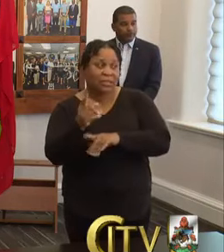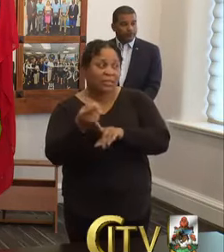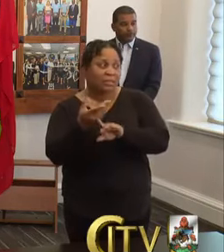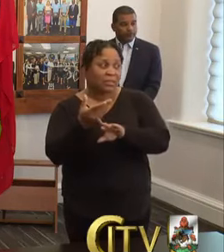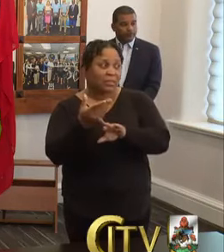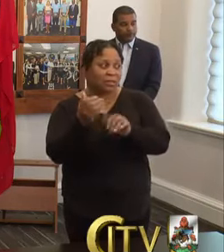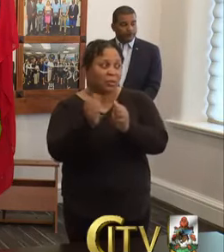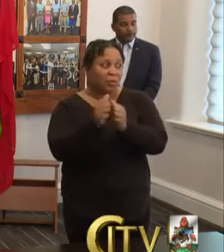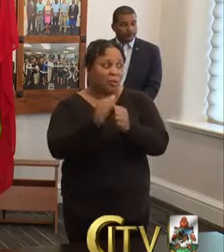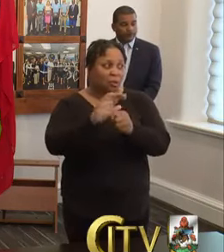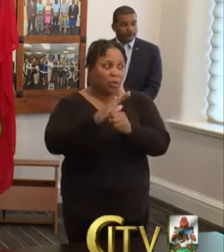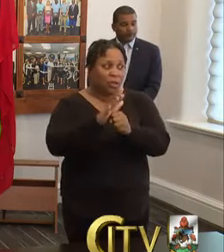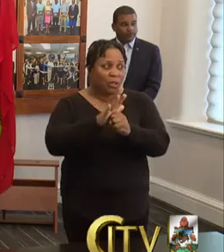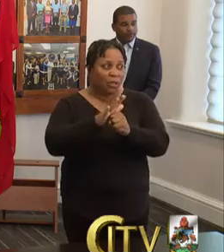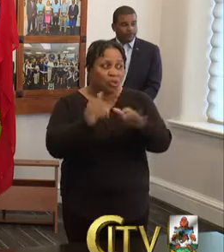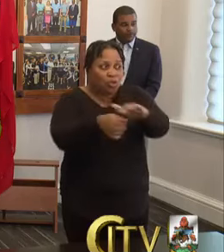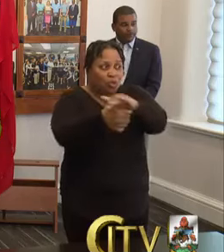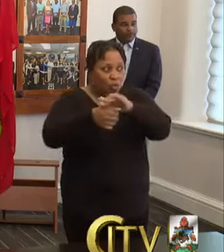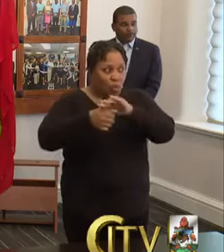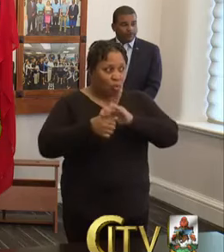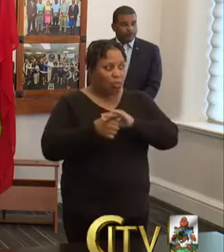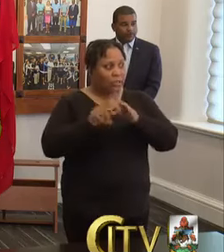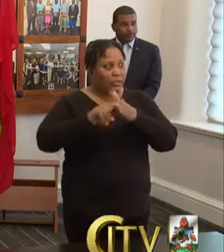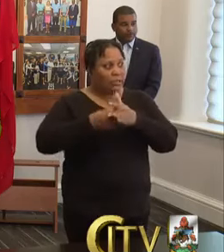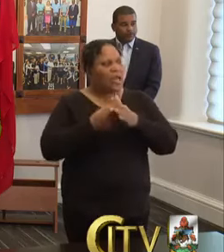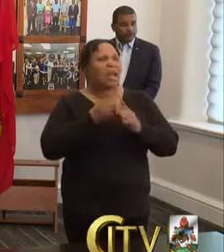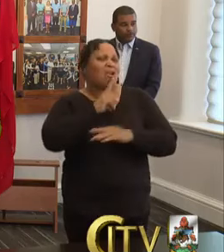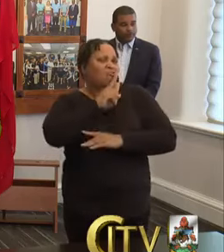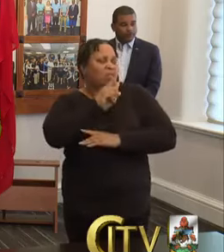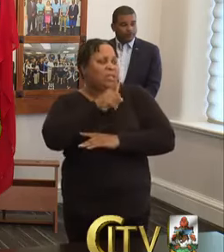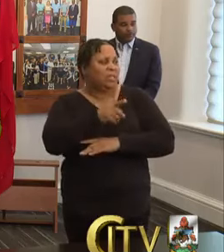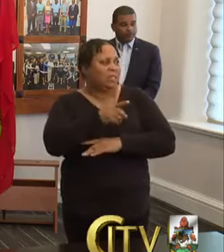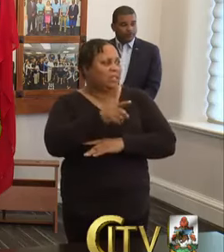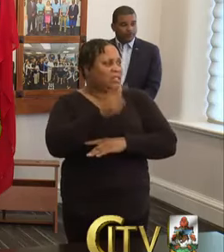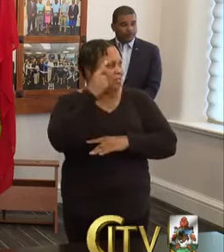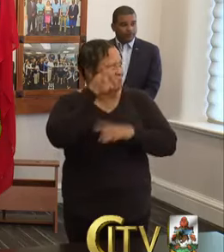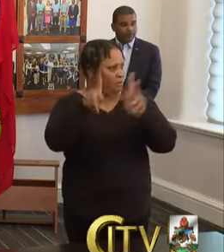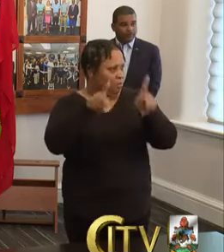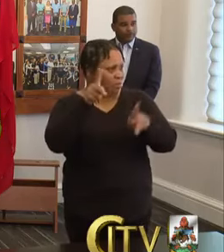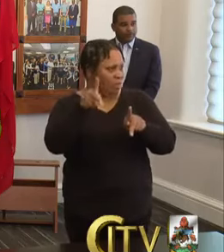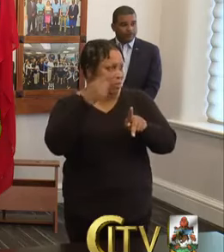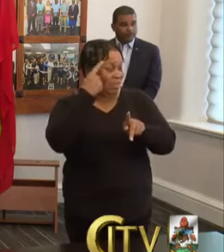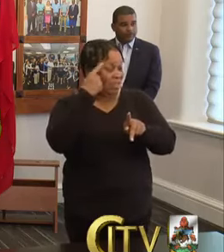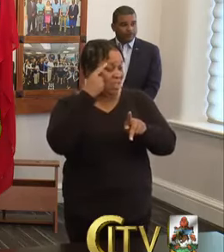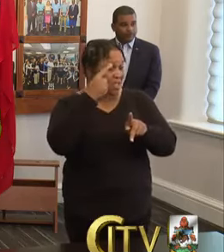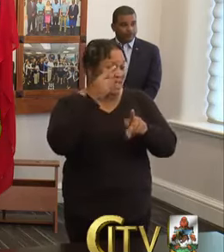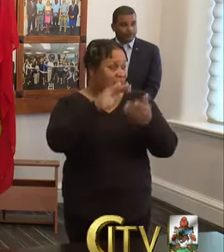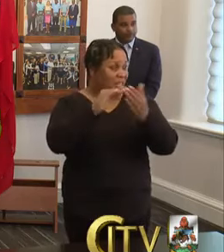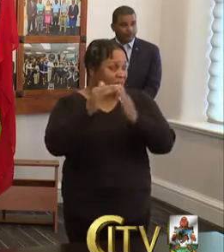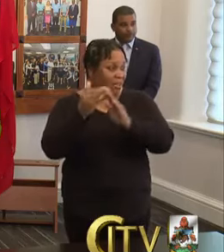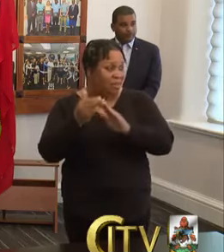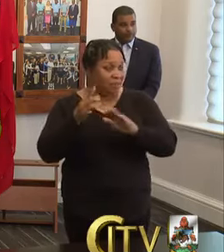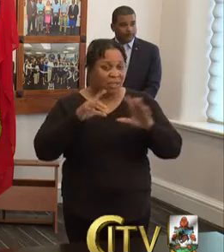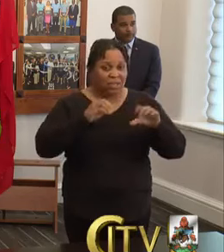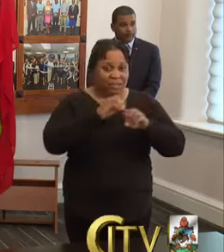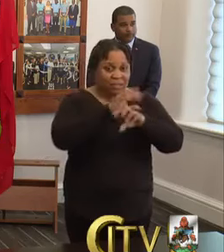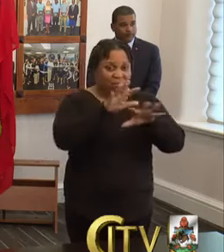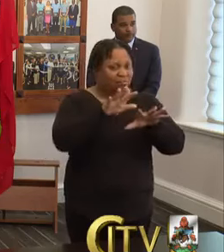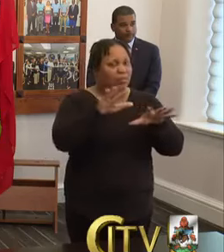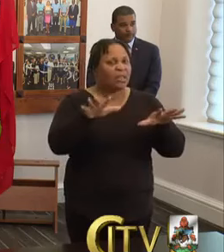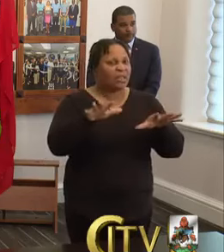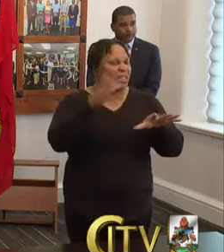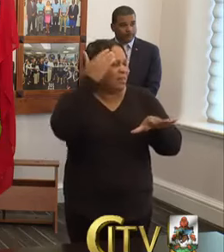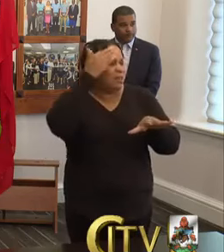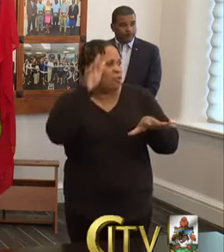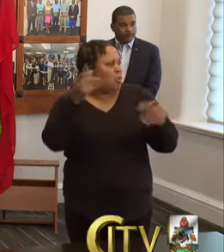quarantine period started, how realistic is it then for people to think that that community spread may not happen if, you know,